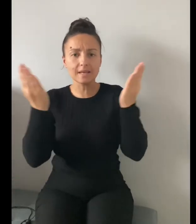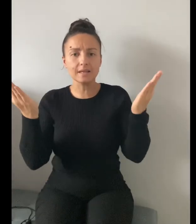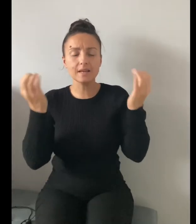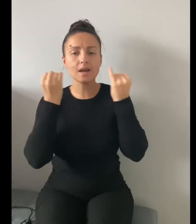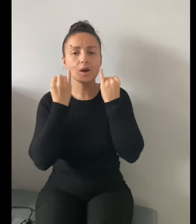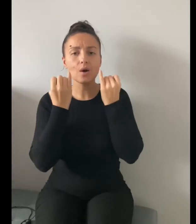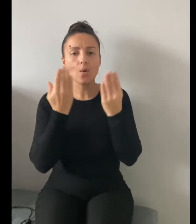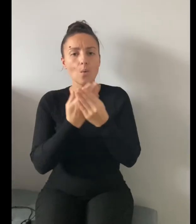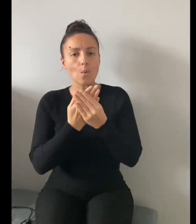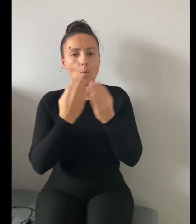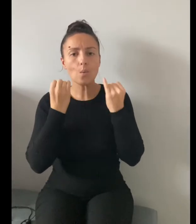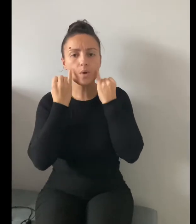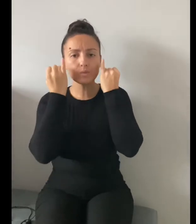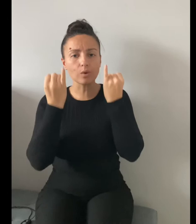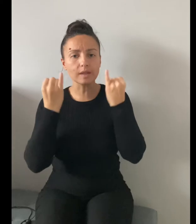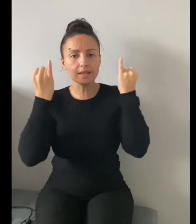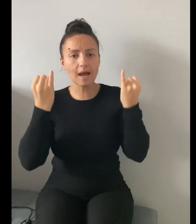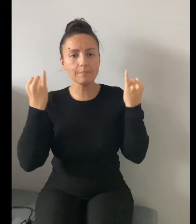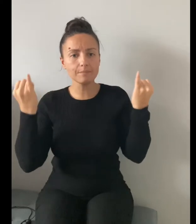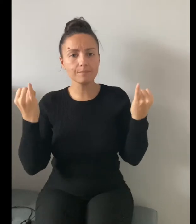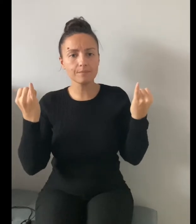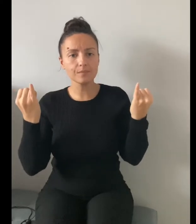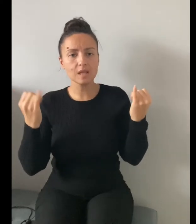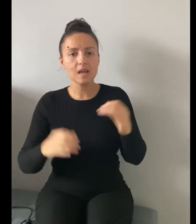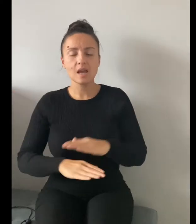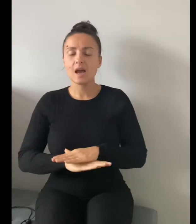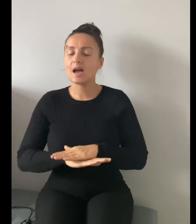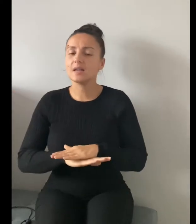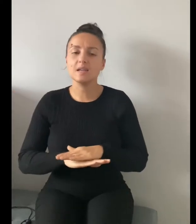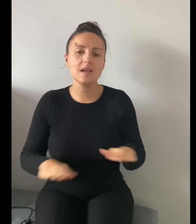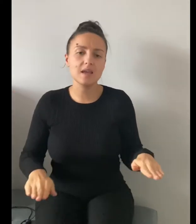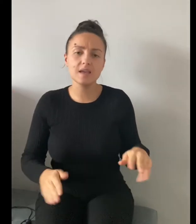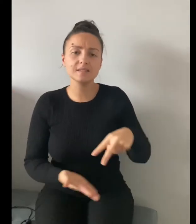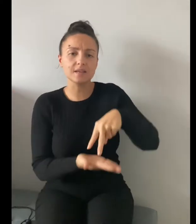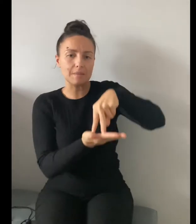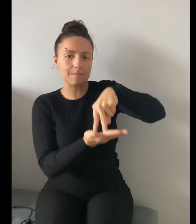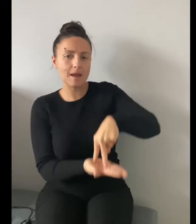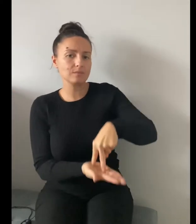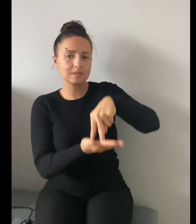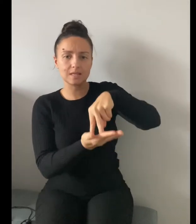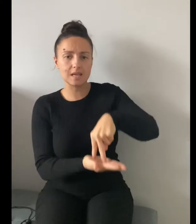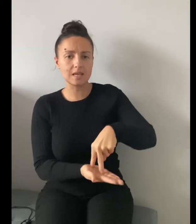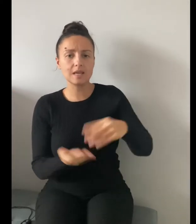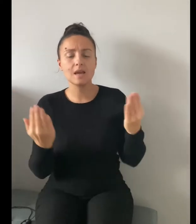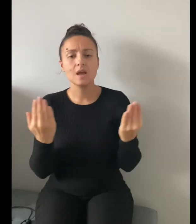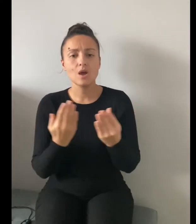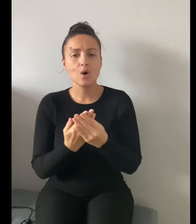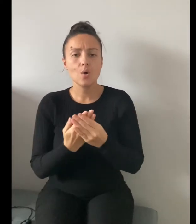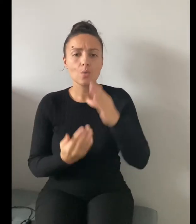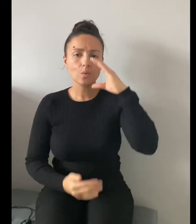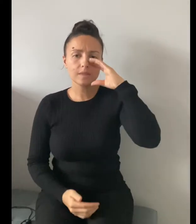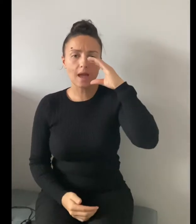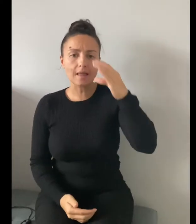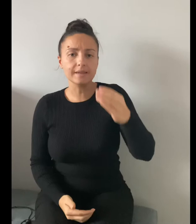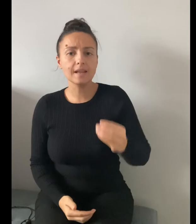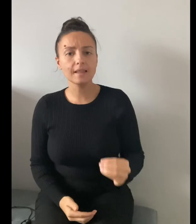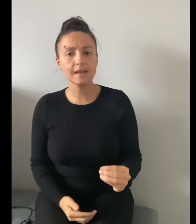with Elly Nellie